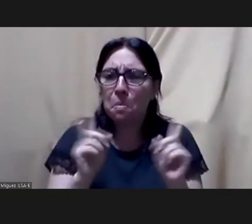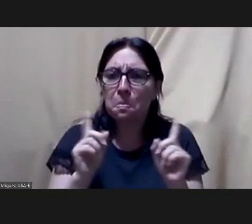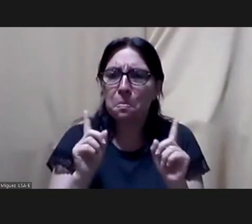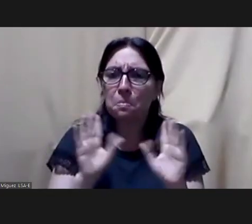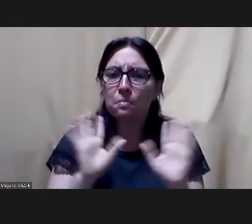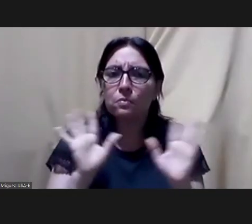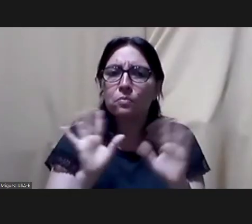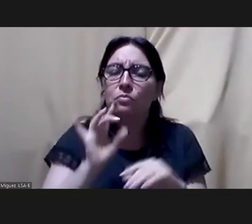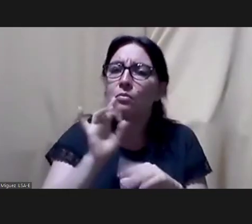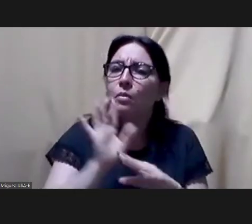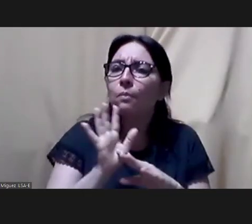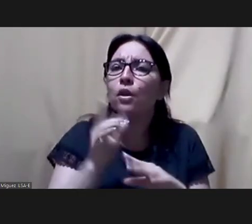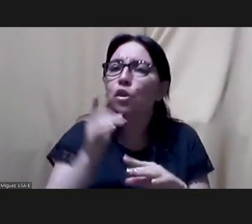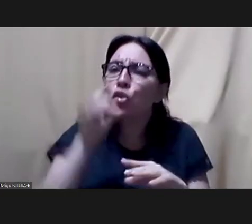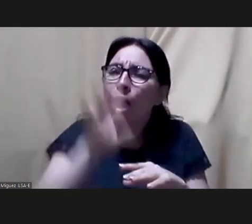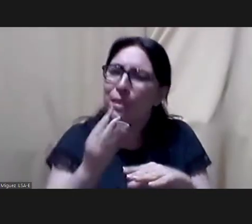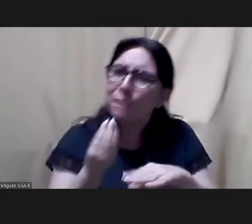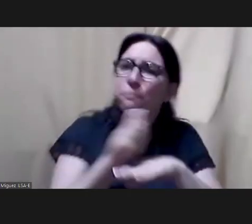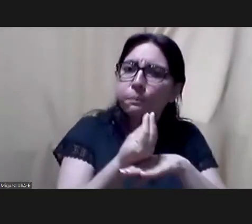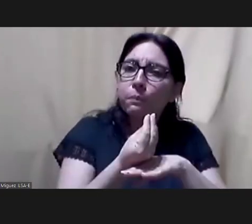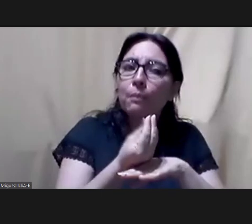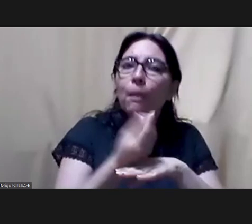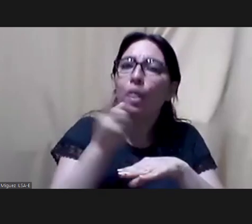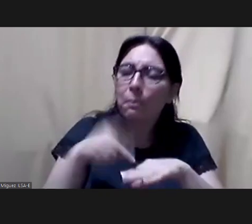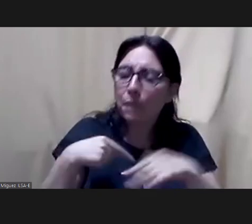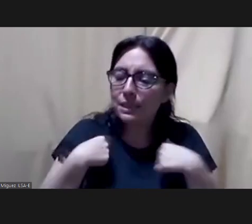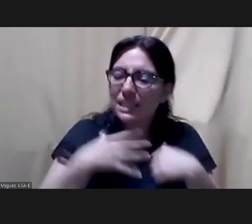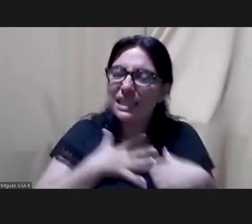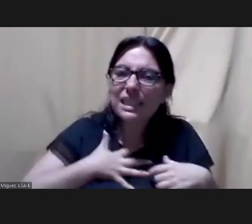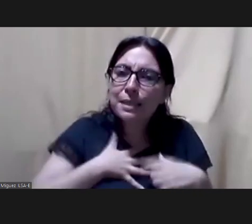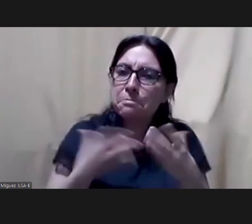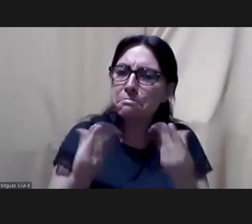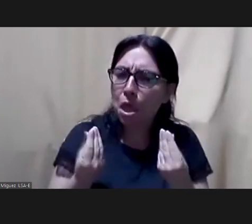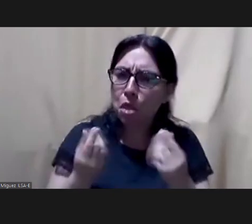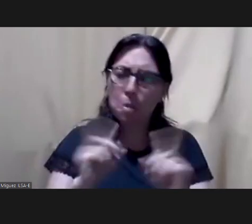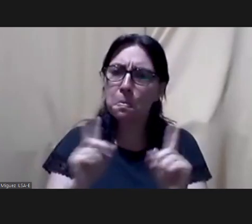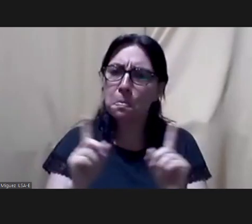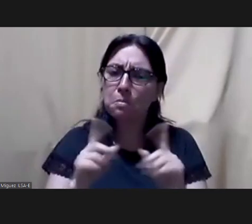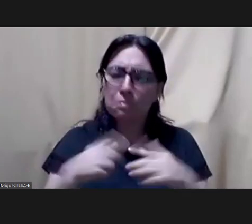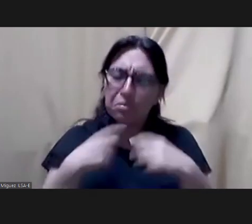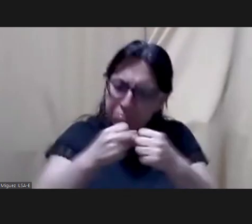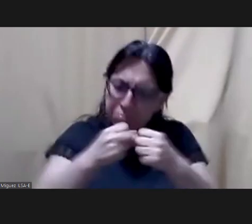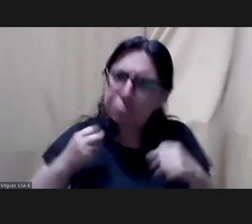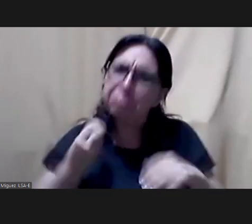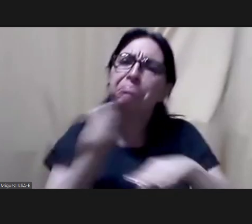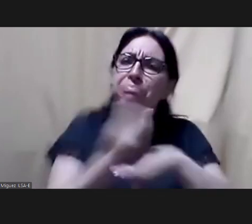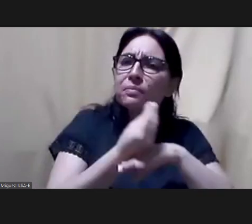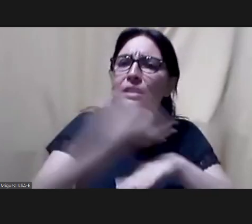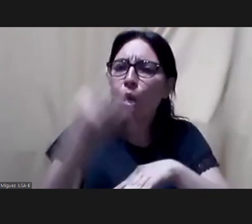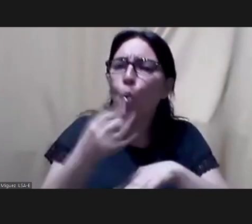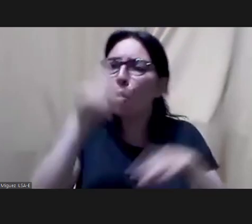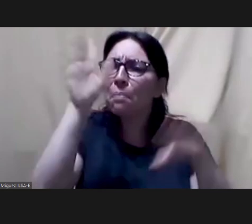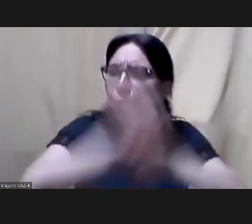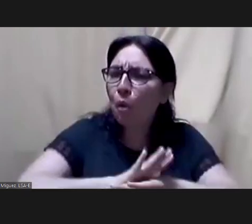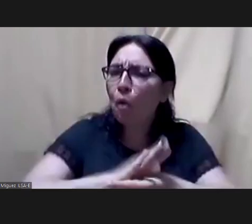positions and not only occupying them but also not to be afraid and i think that you have to do it go for